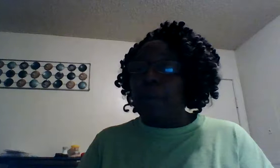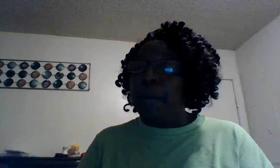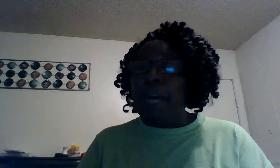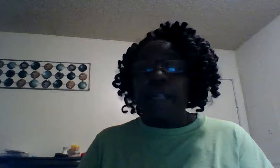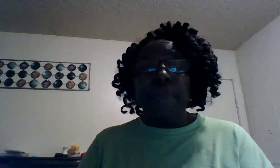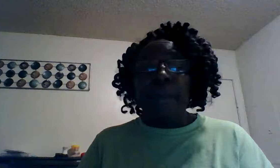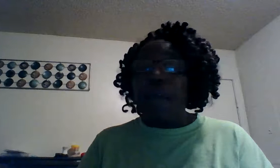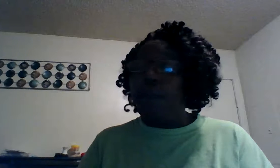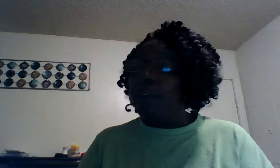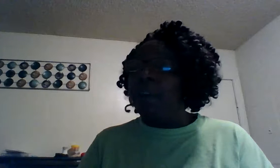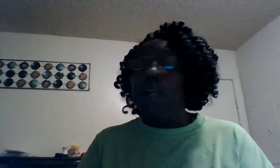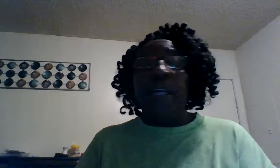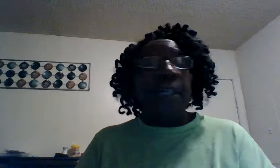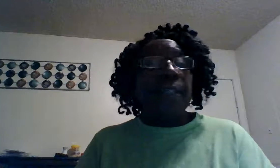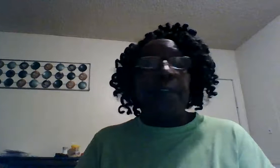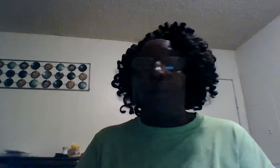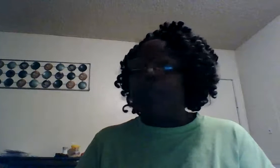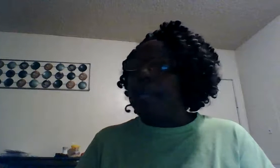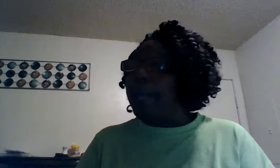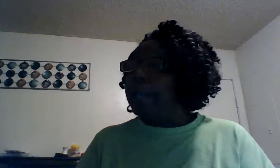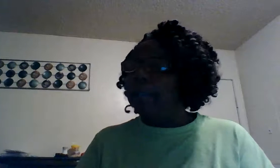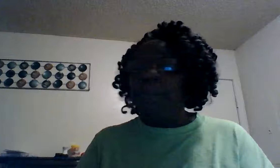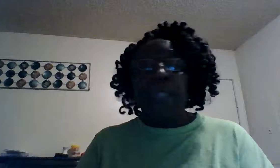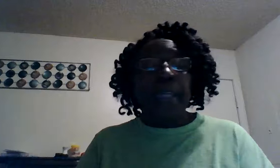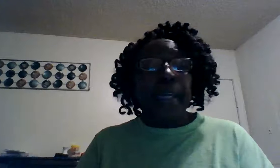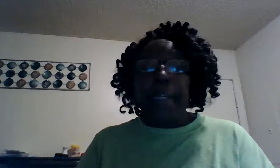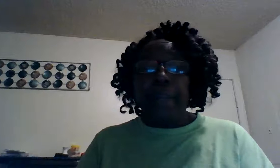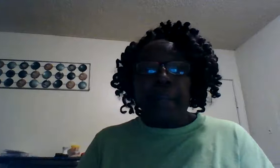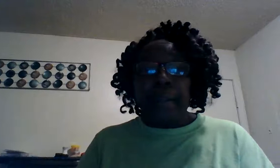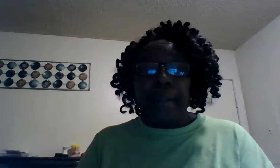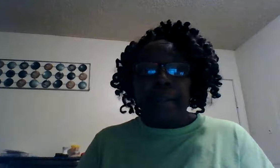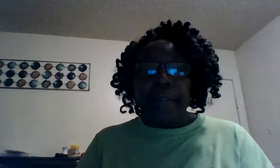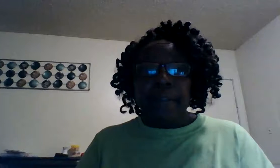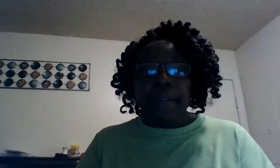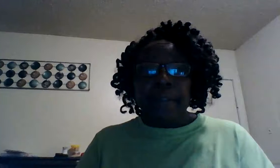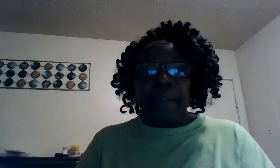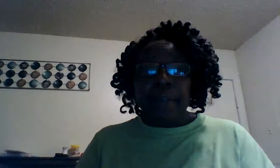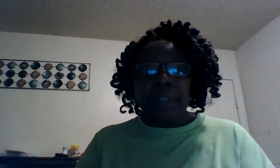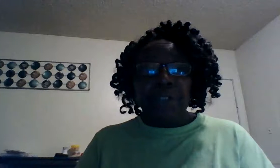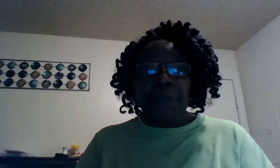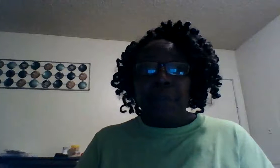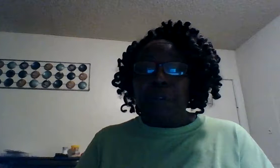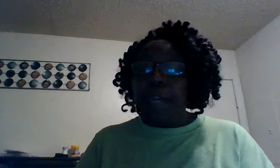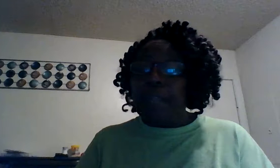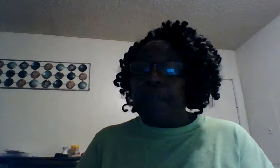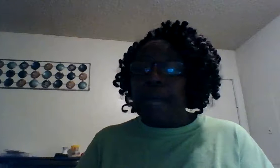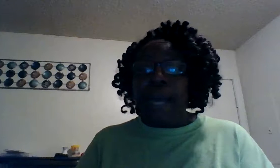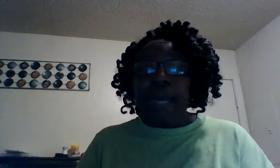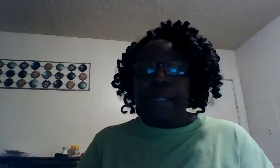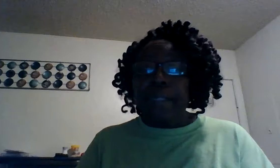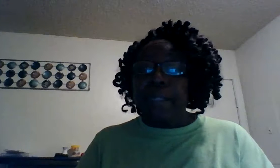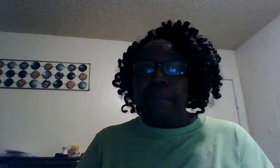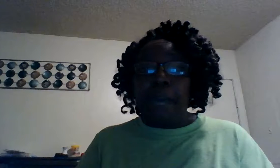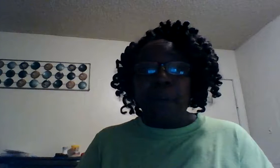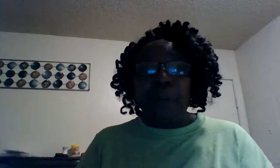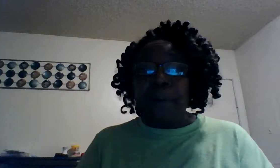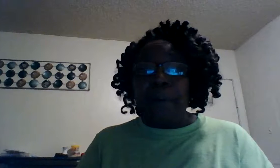abide in my word he said you can ask me anything but you if you're not abiding in my word